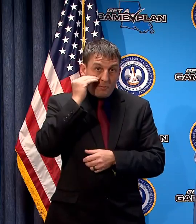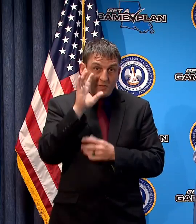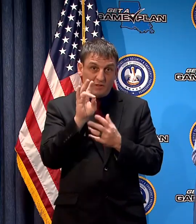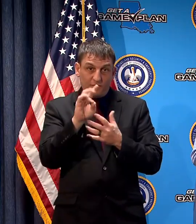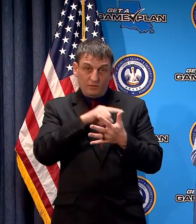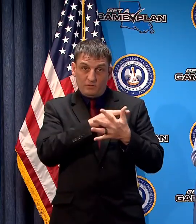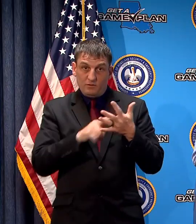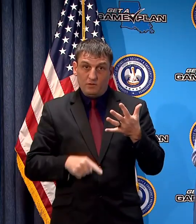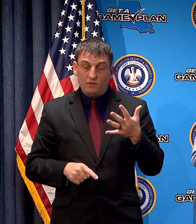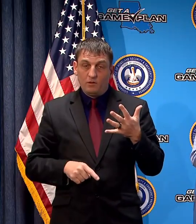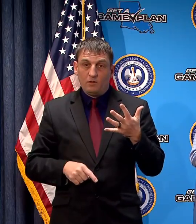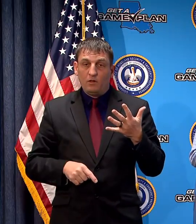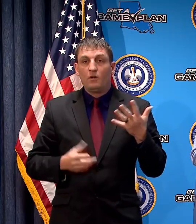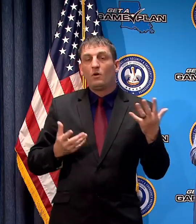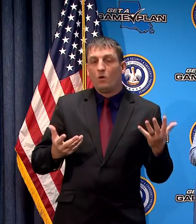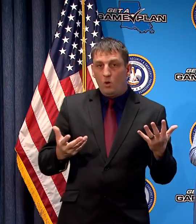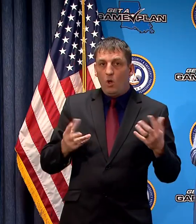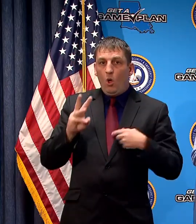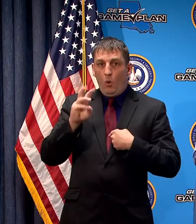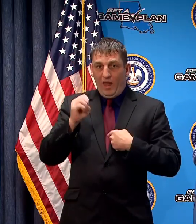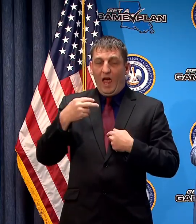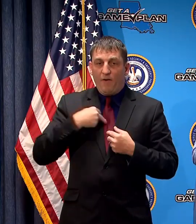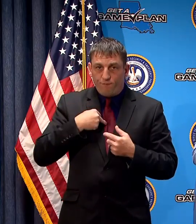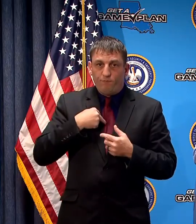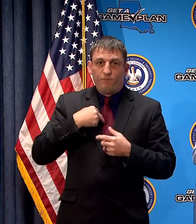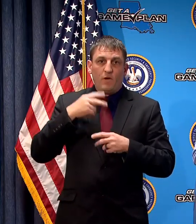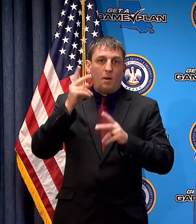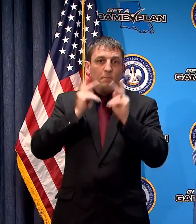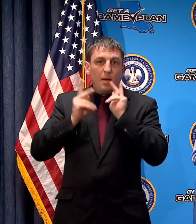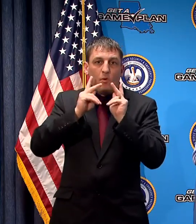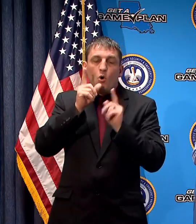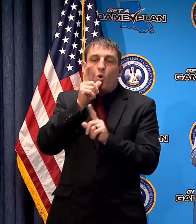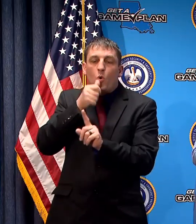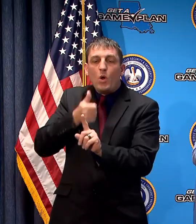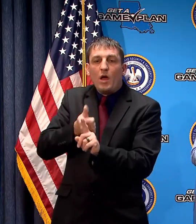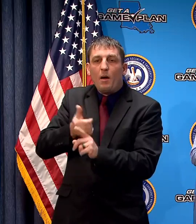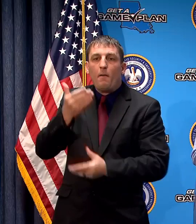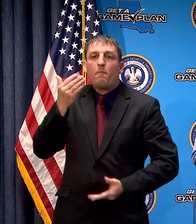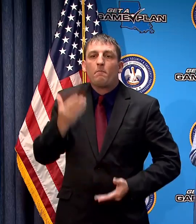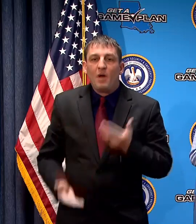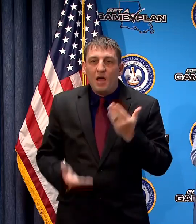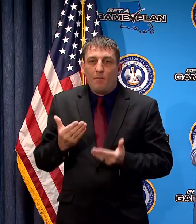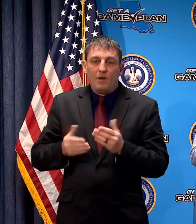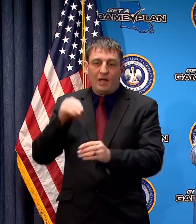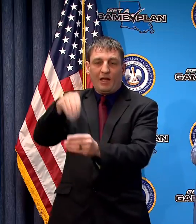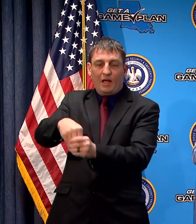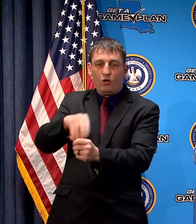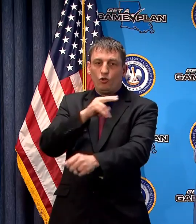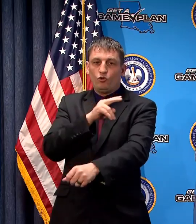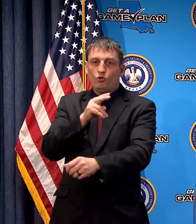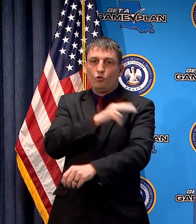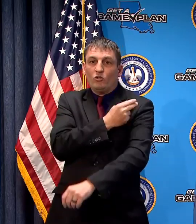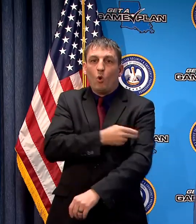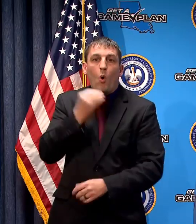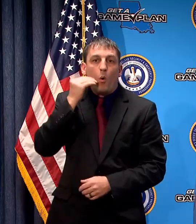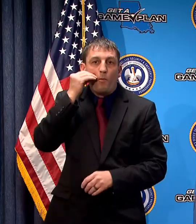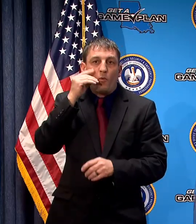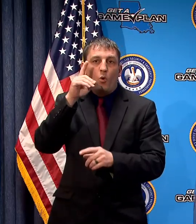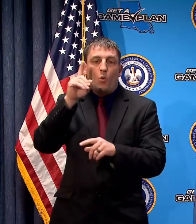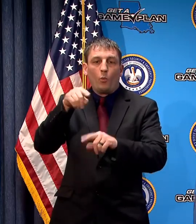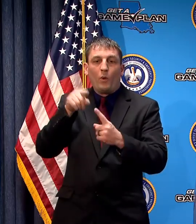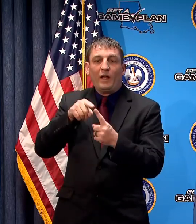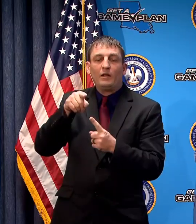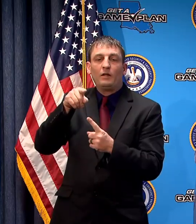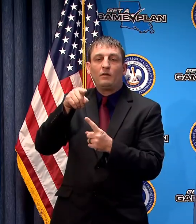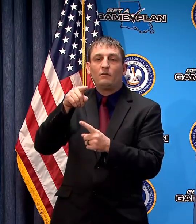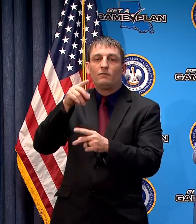so we have individuals who may have been at a nursing home at the time that they're diagnosed we don't count a nursing home as a cluster